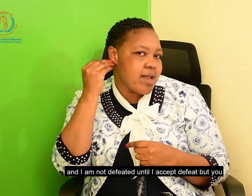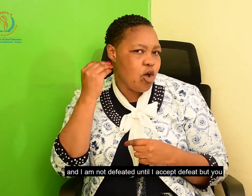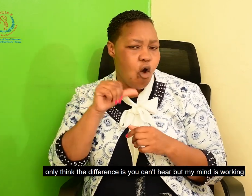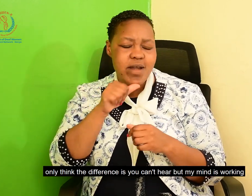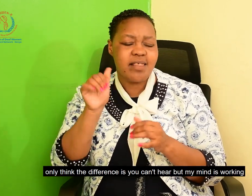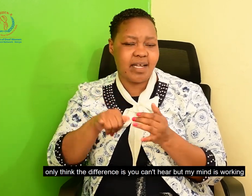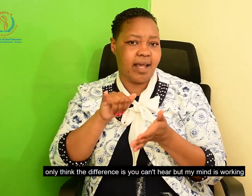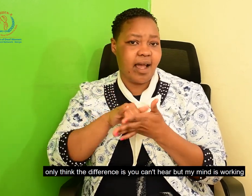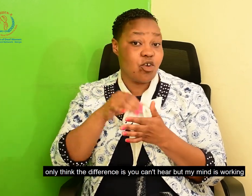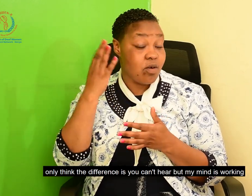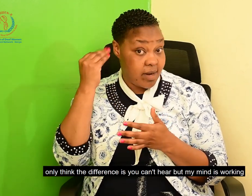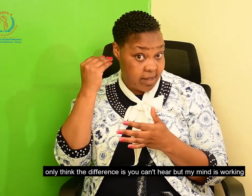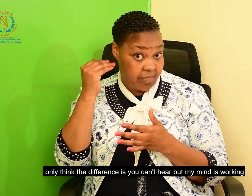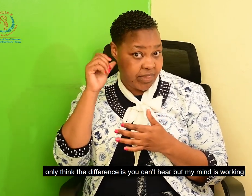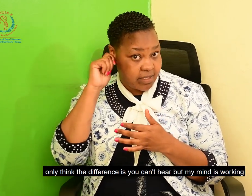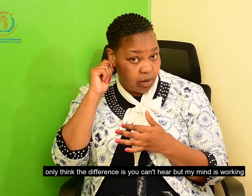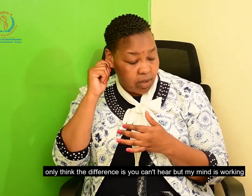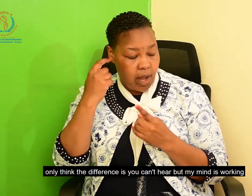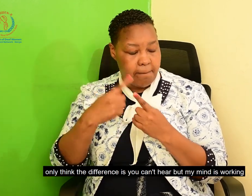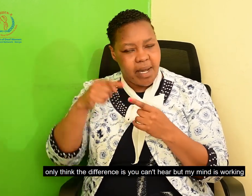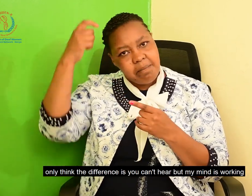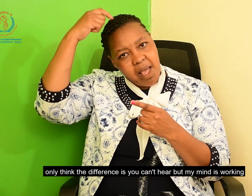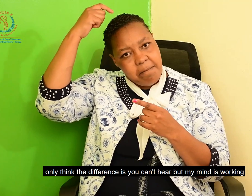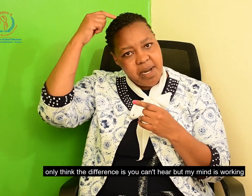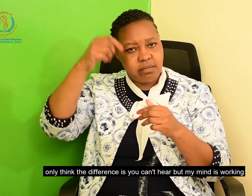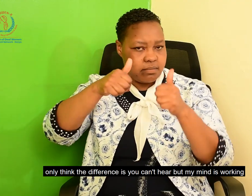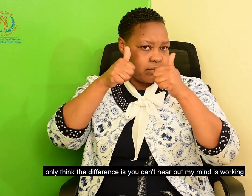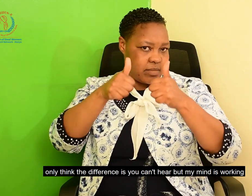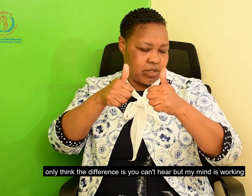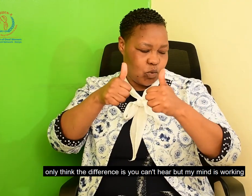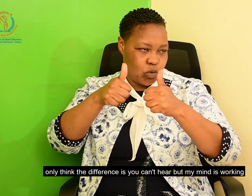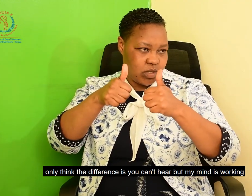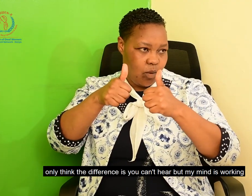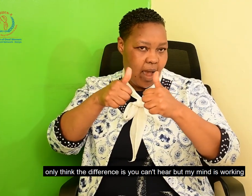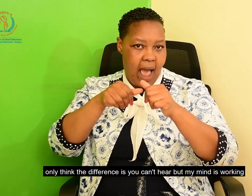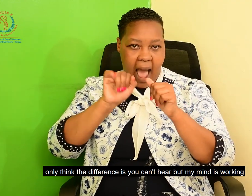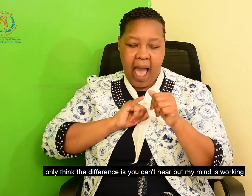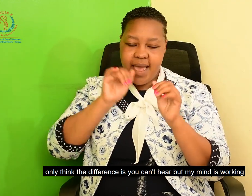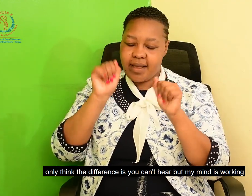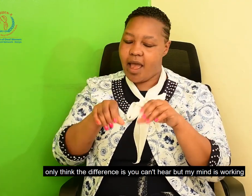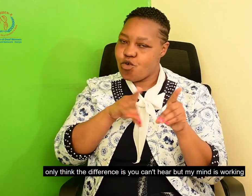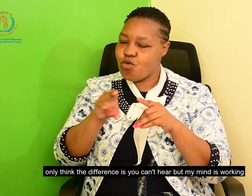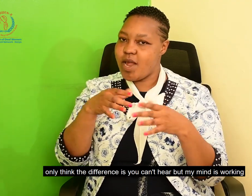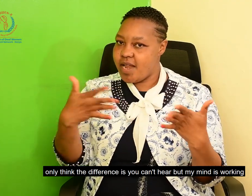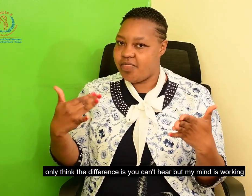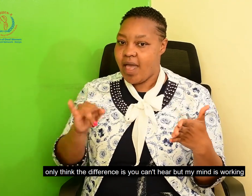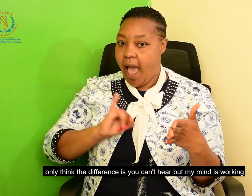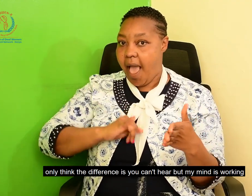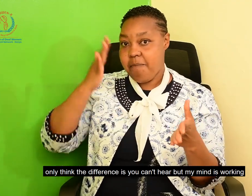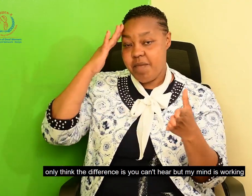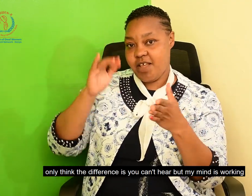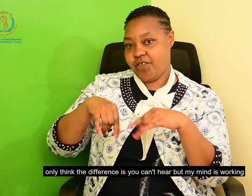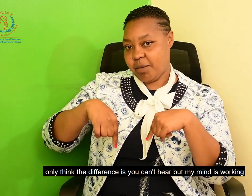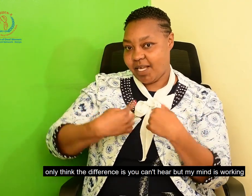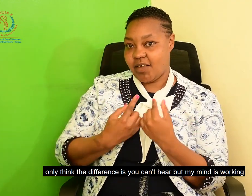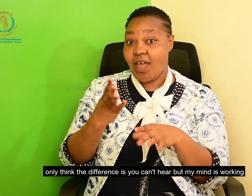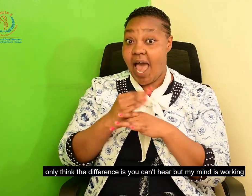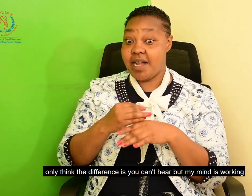only think that the difference is the fact that you cannot hear. But my mind is working. My